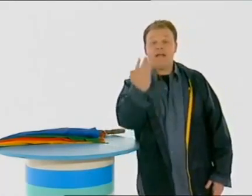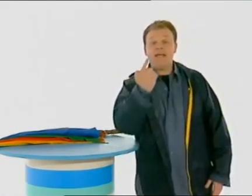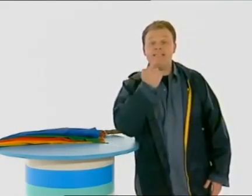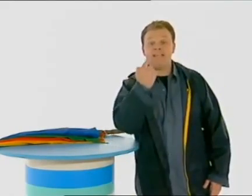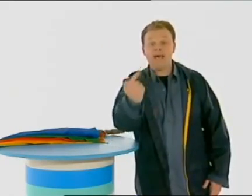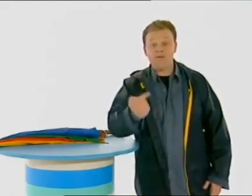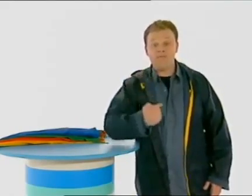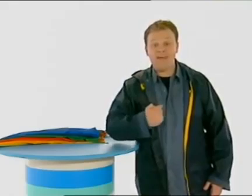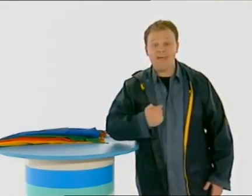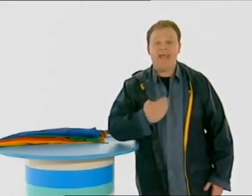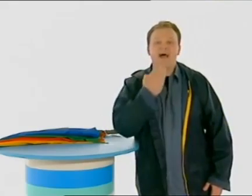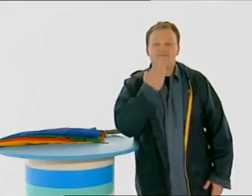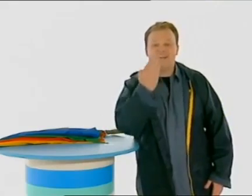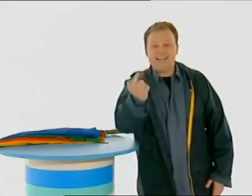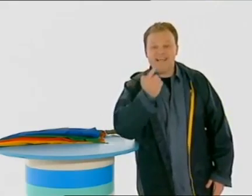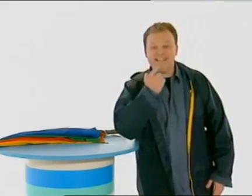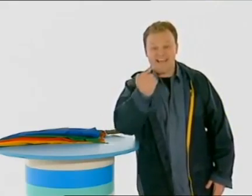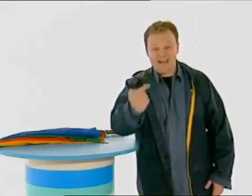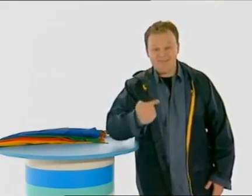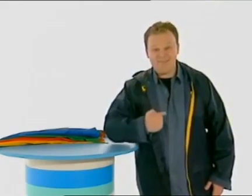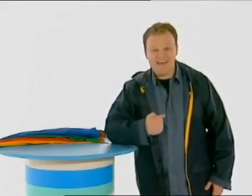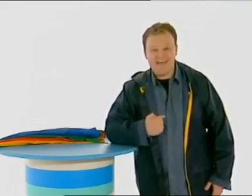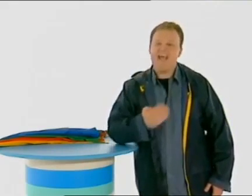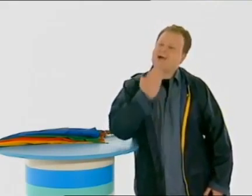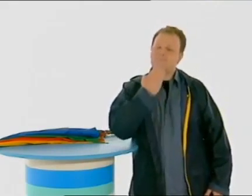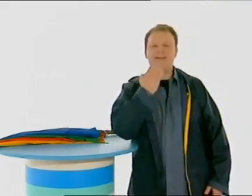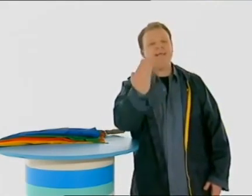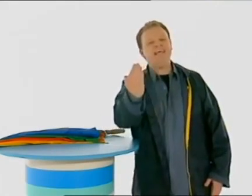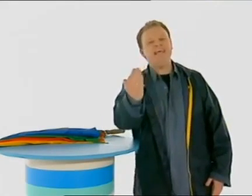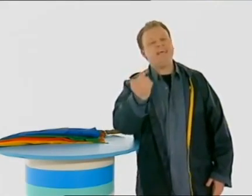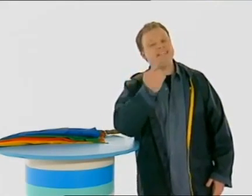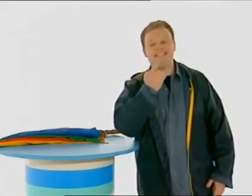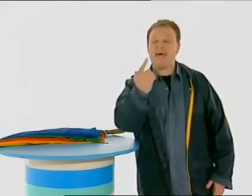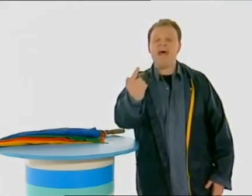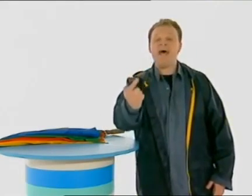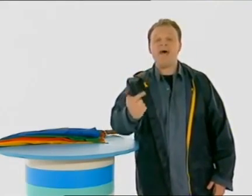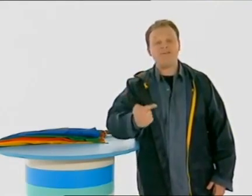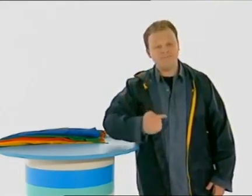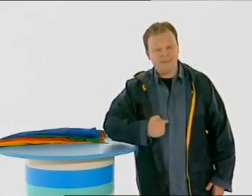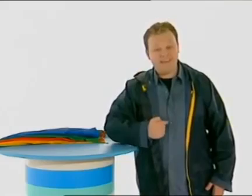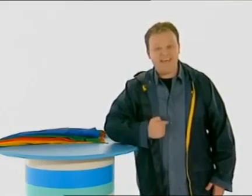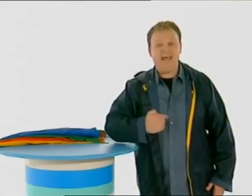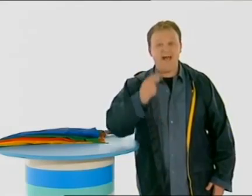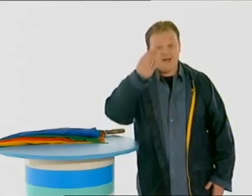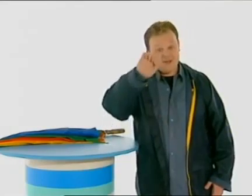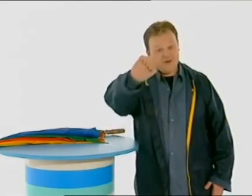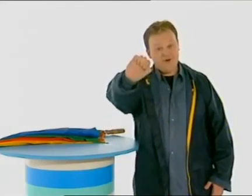please tell me, please tell me, please tell me your